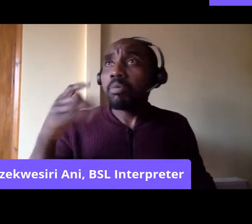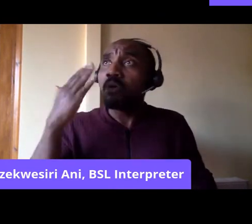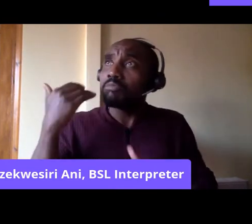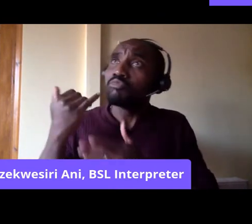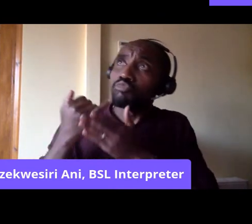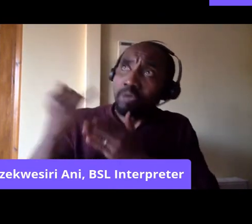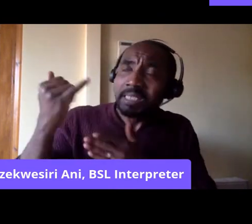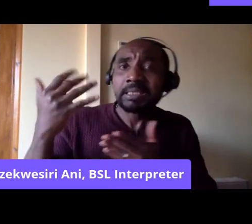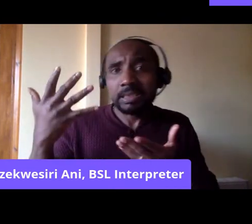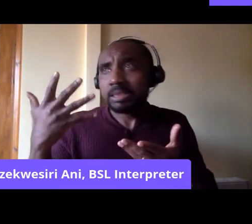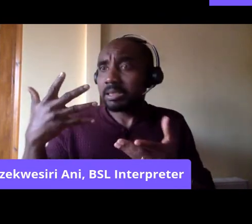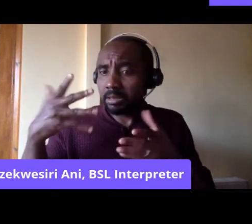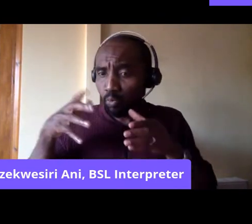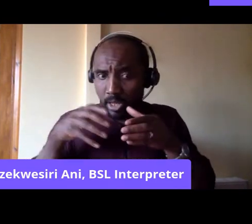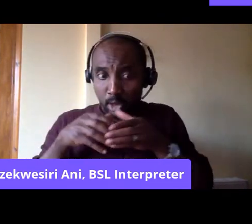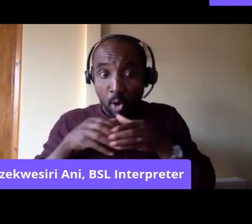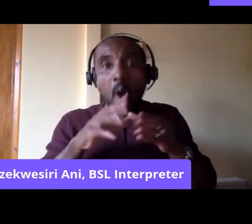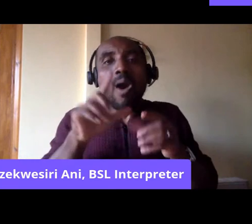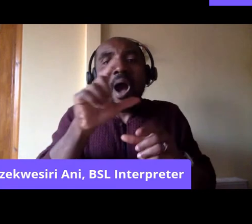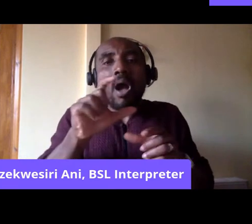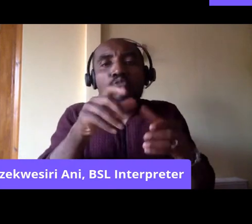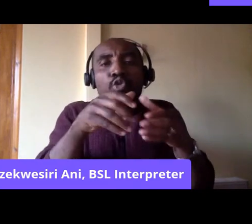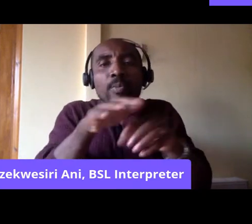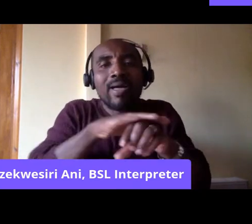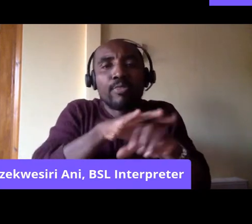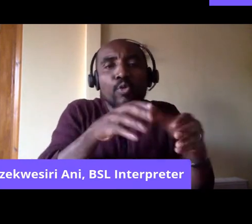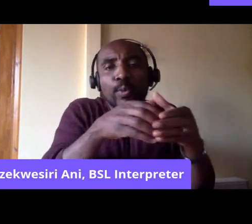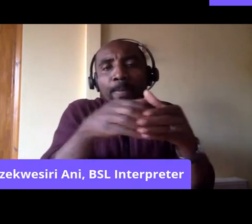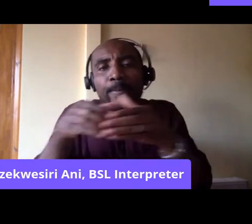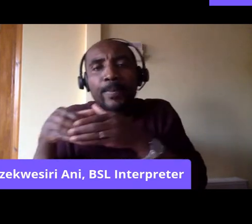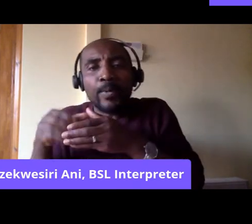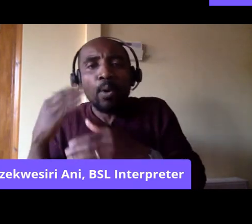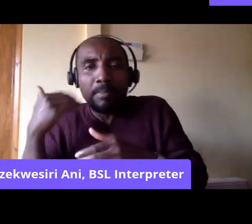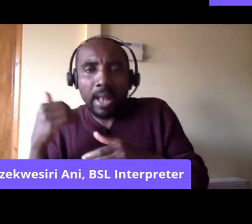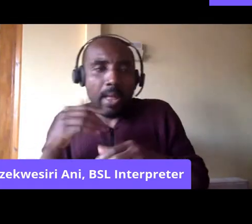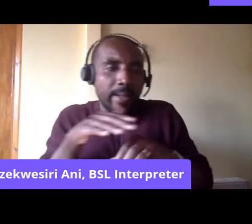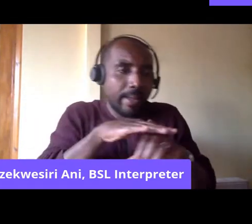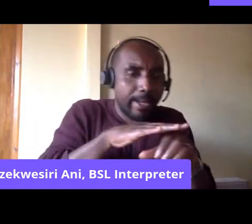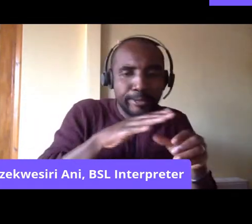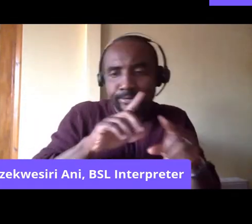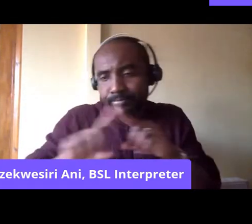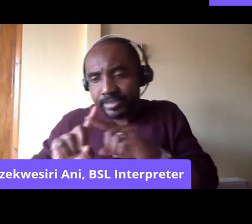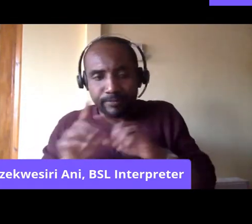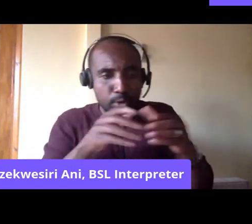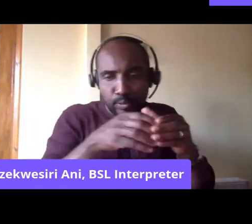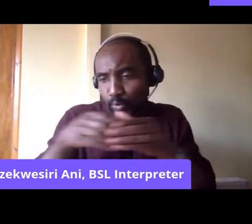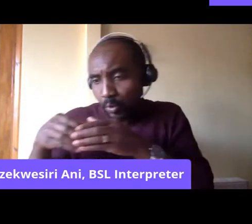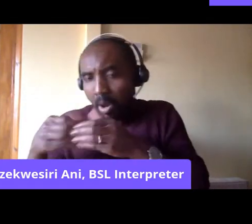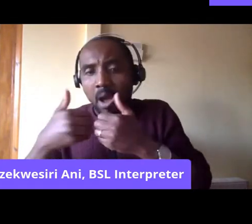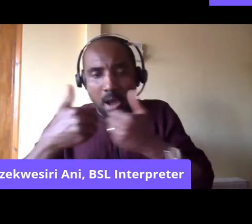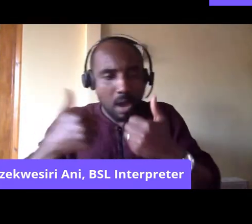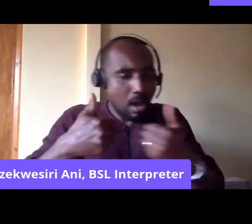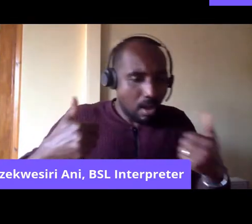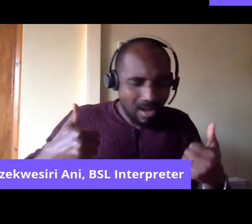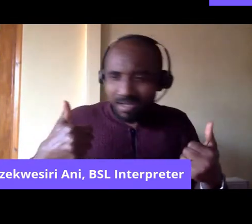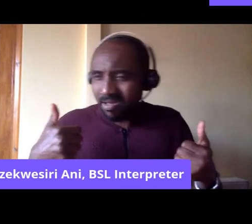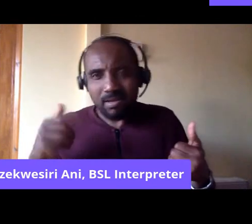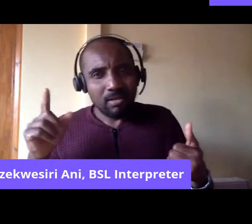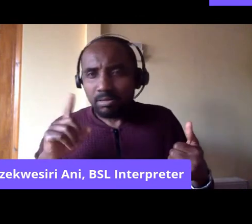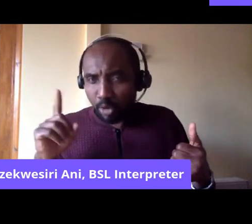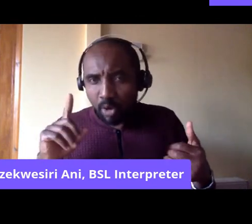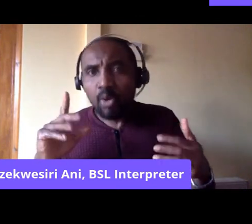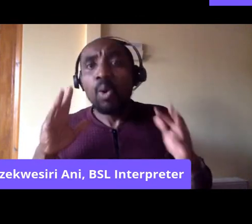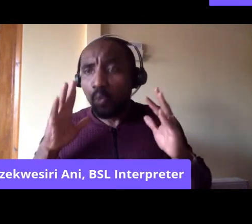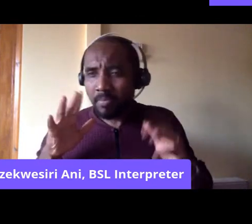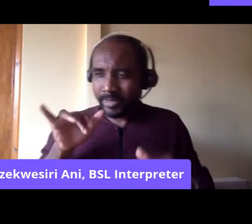siloed into are in fact real. It's needing to build solidarity in spite of suspicion that we